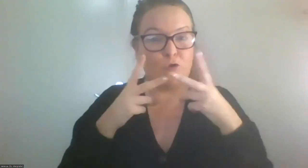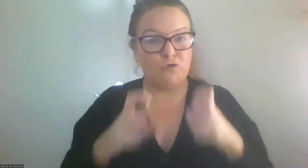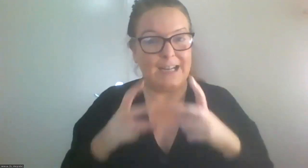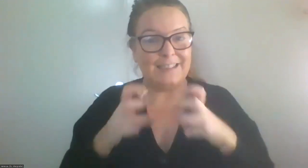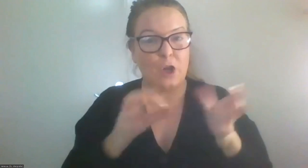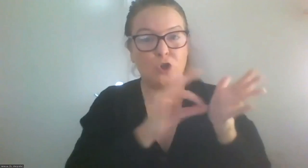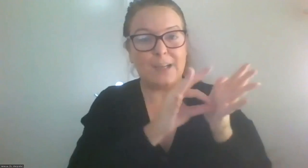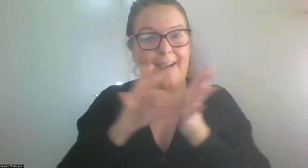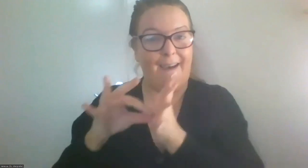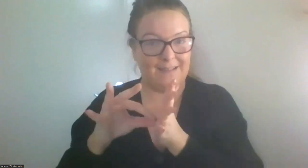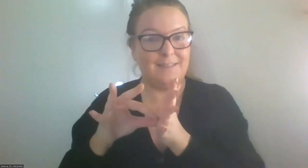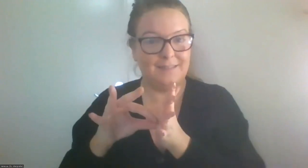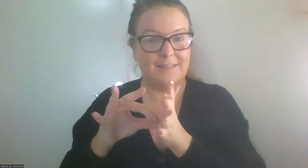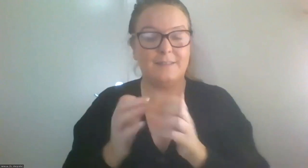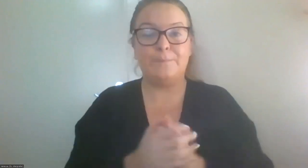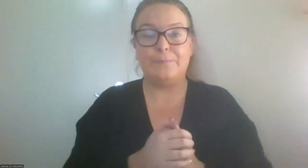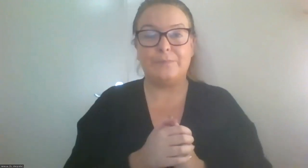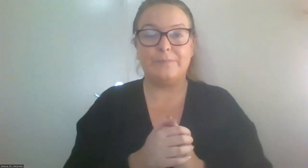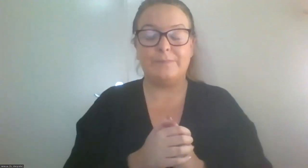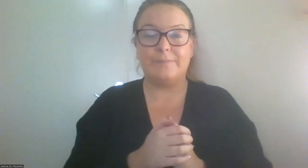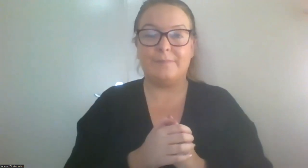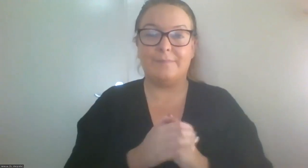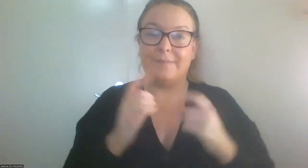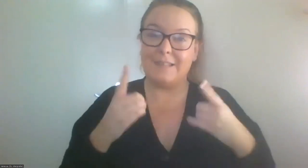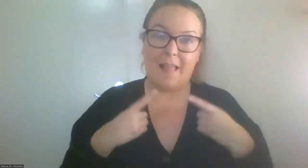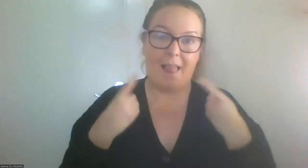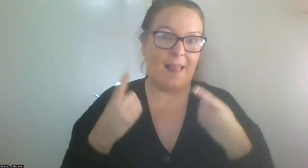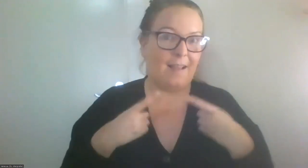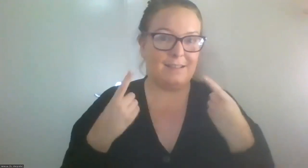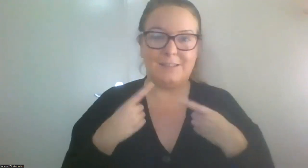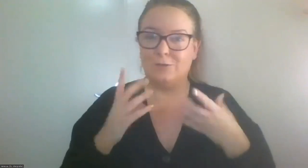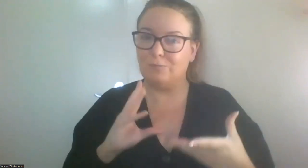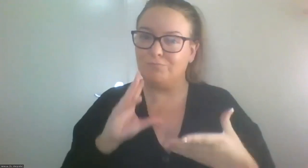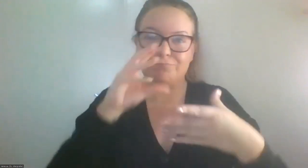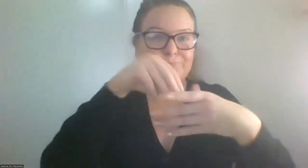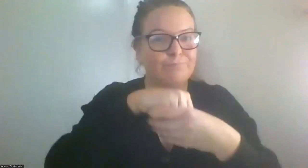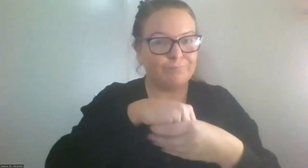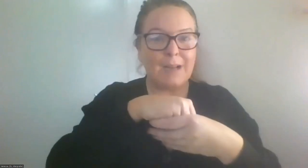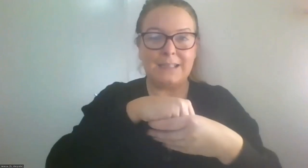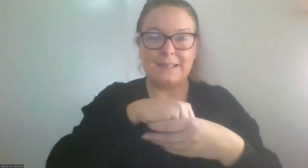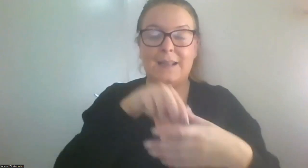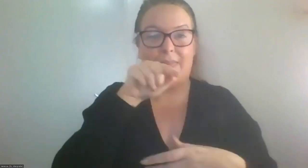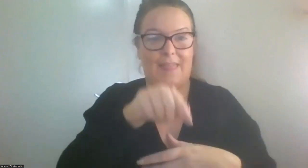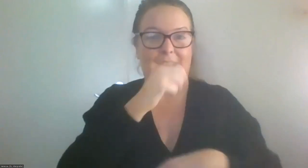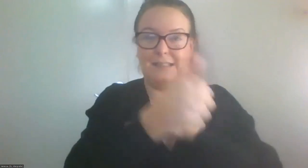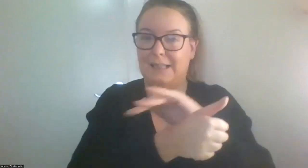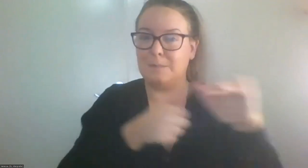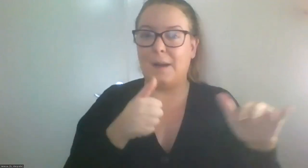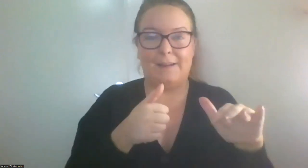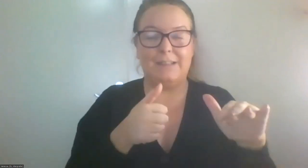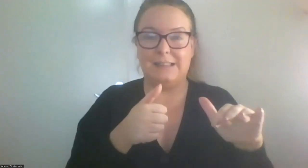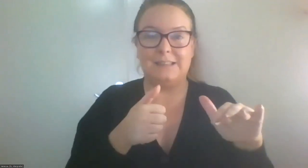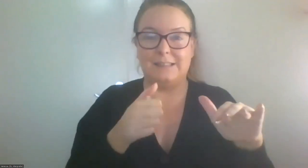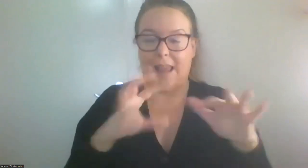I had the pleasure to participate in the experience firsthand of a